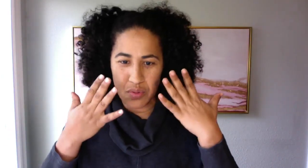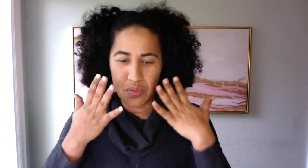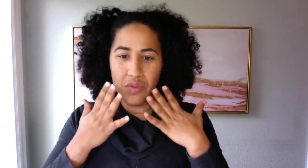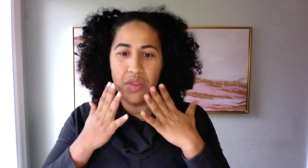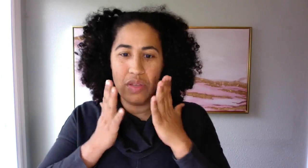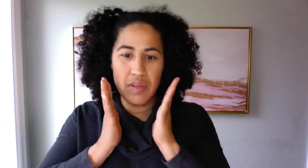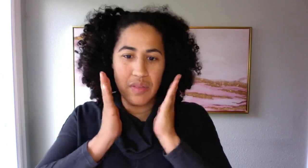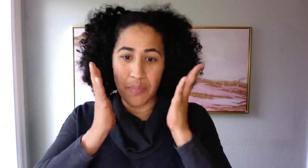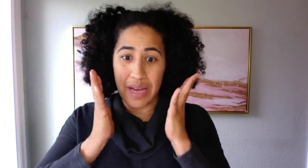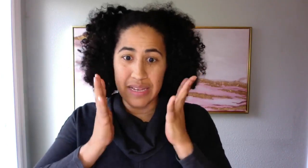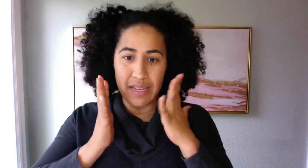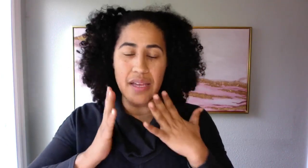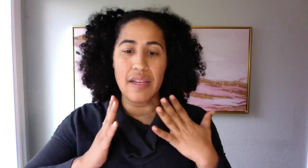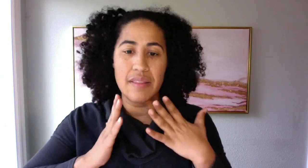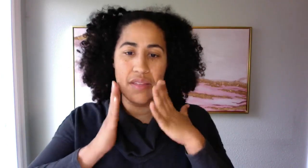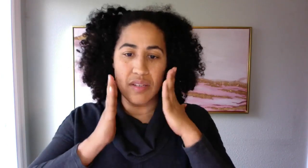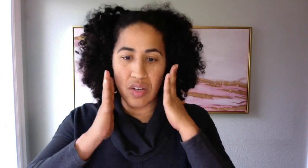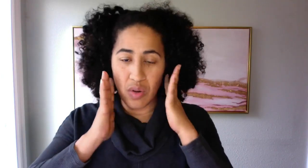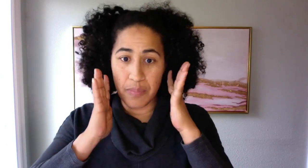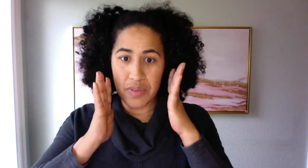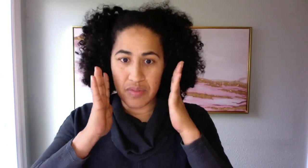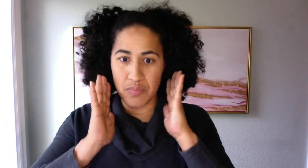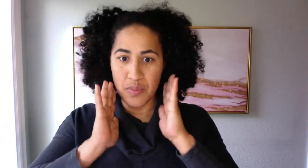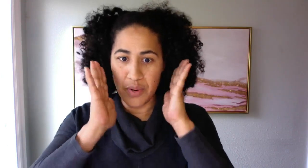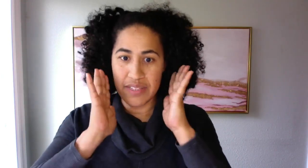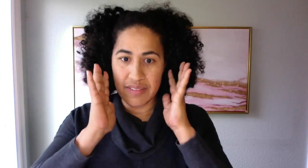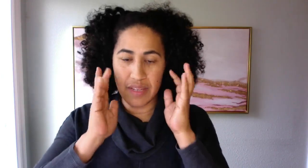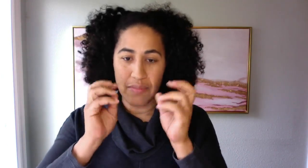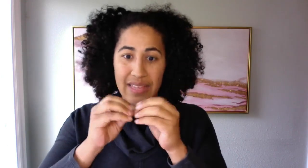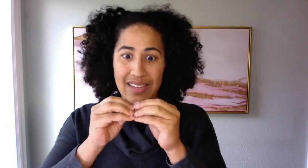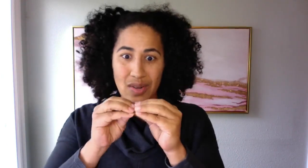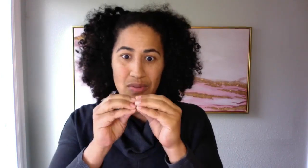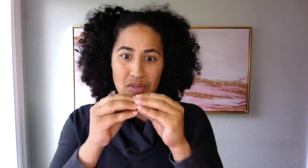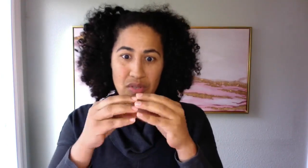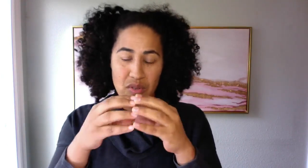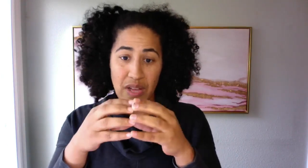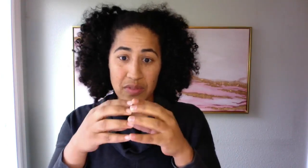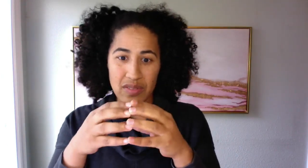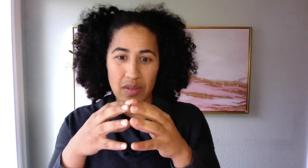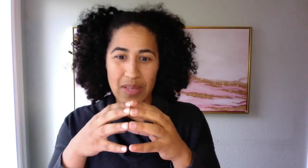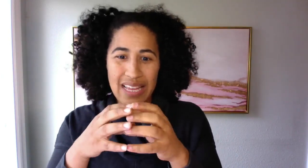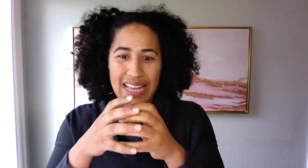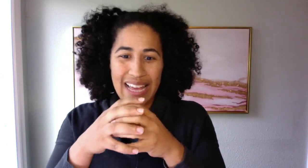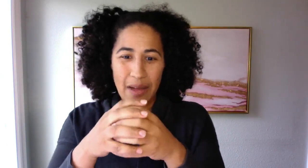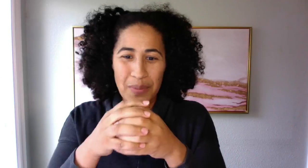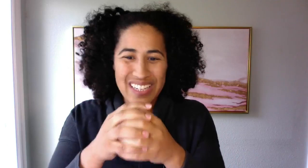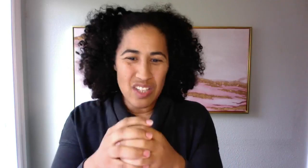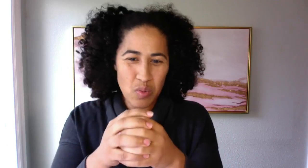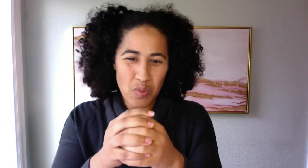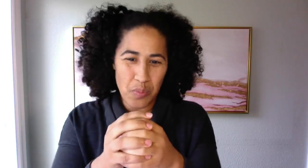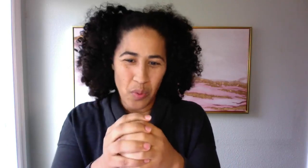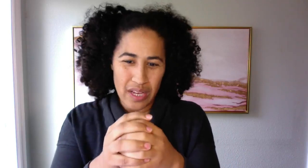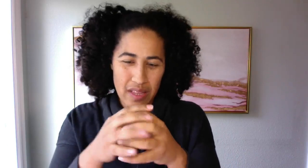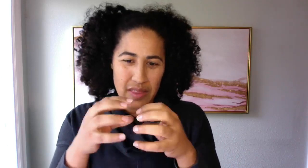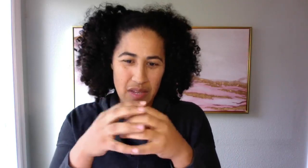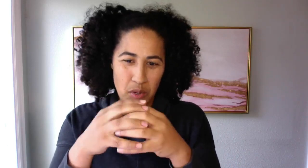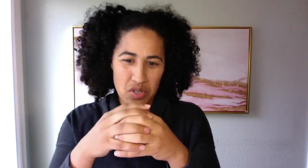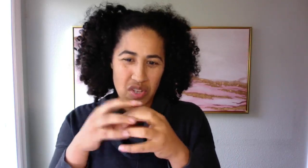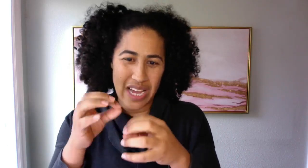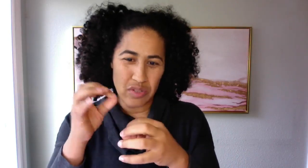the, the body and go up this brainstem, they go to the survival system. Uh, because we're reporting the emotions are actually